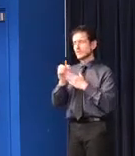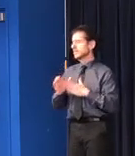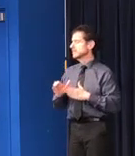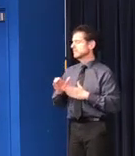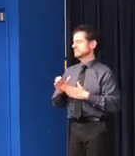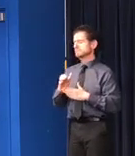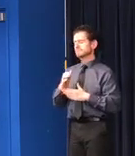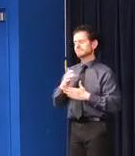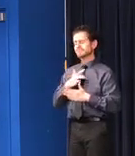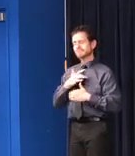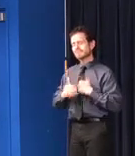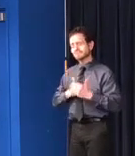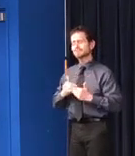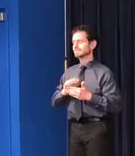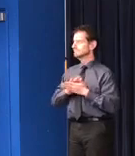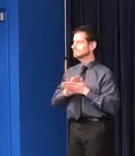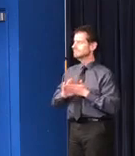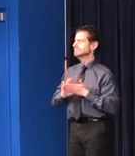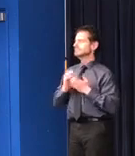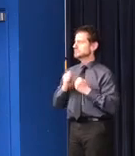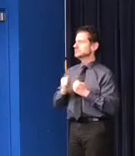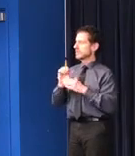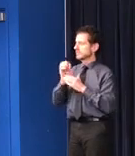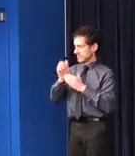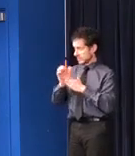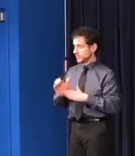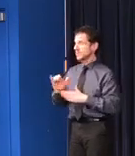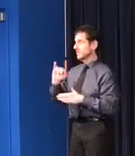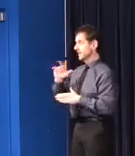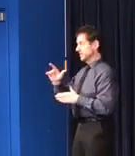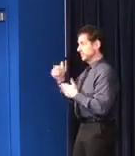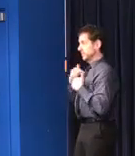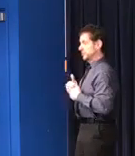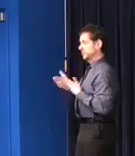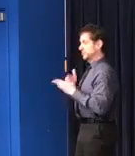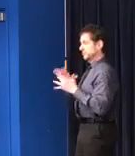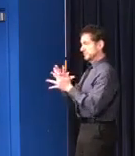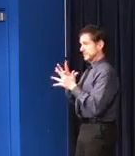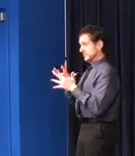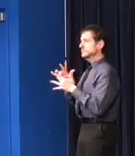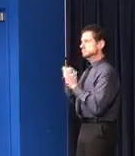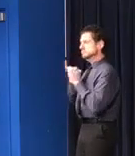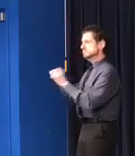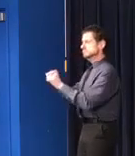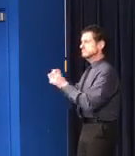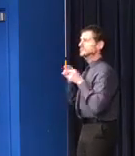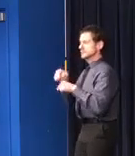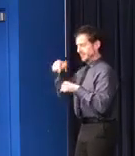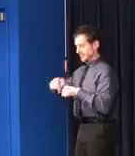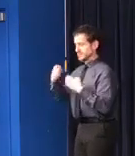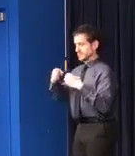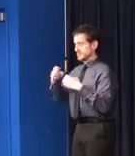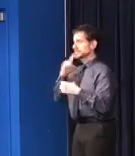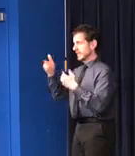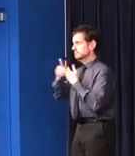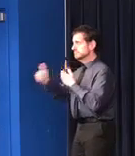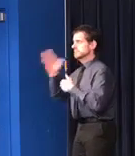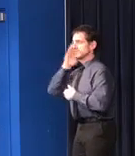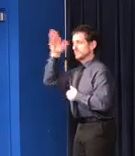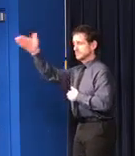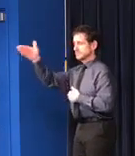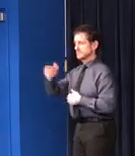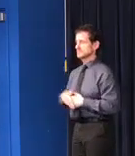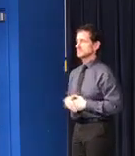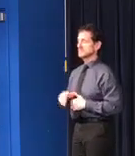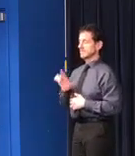ensure that Illinois' Human Services Network is able to be sustained through this crisis and beyond. DHS